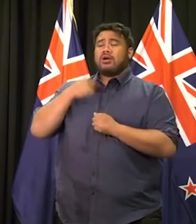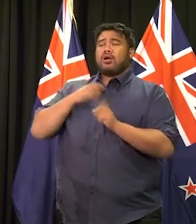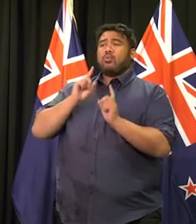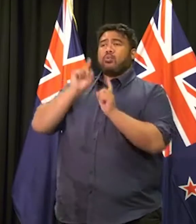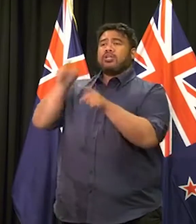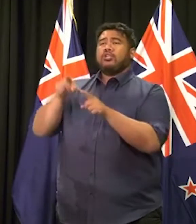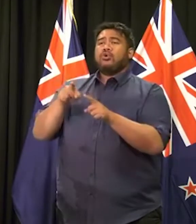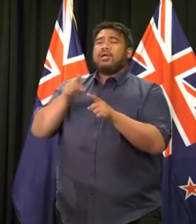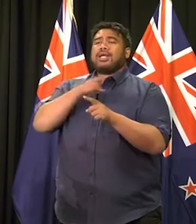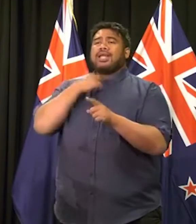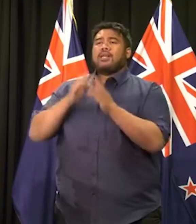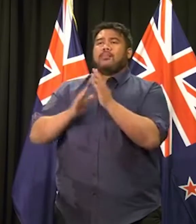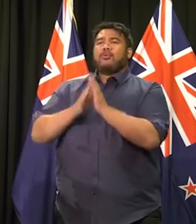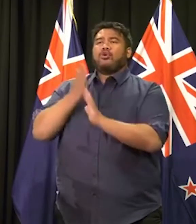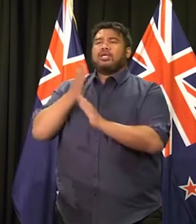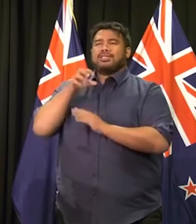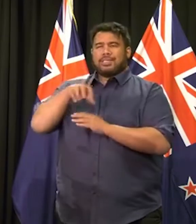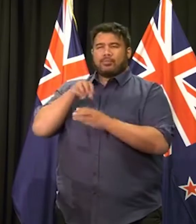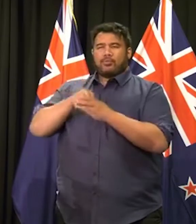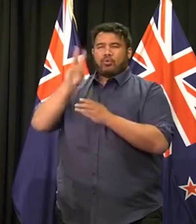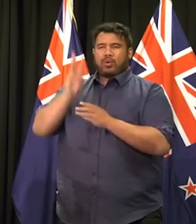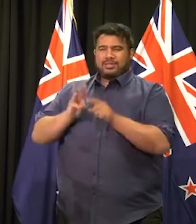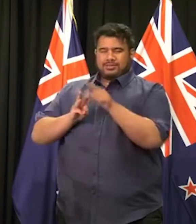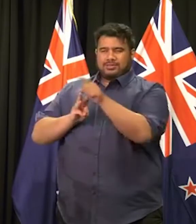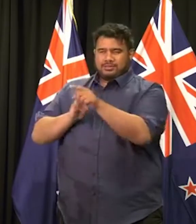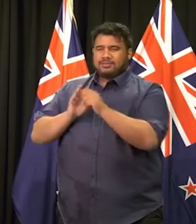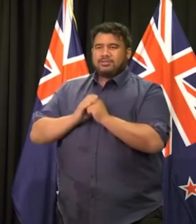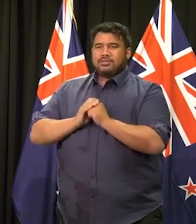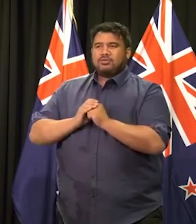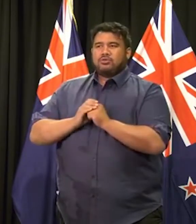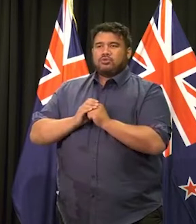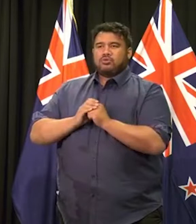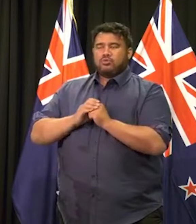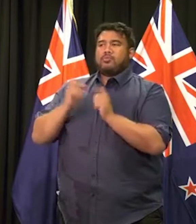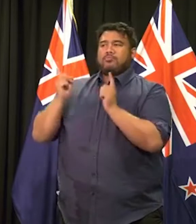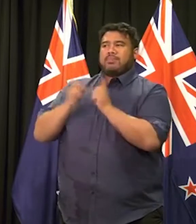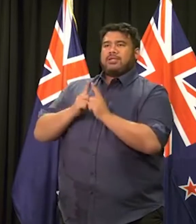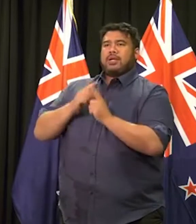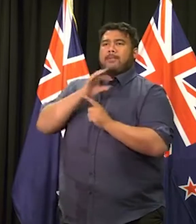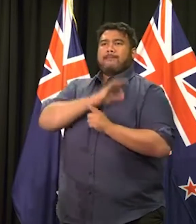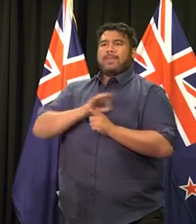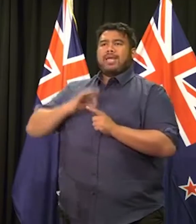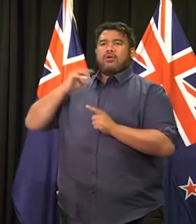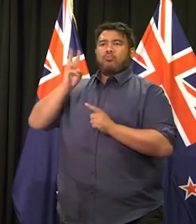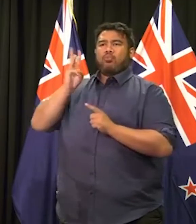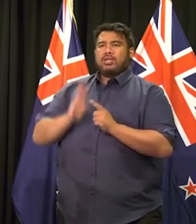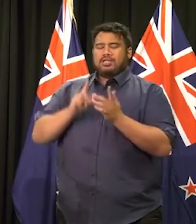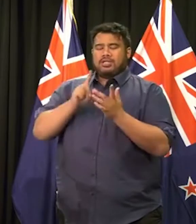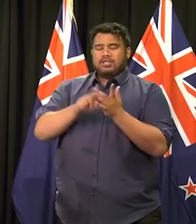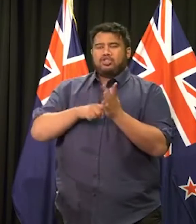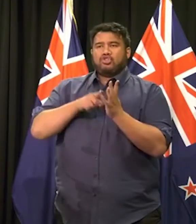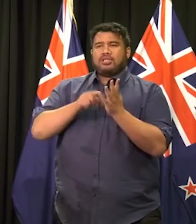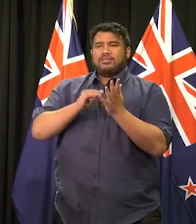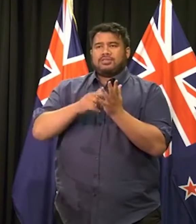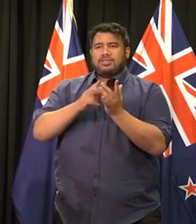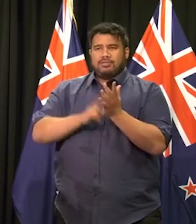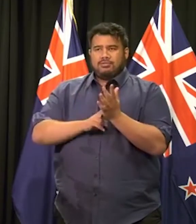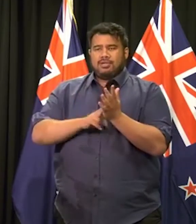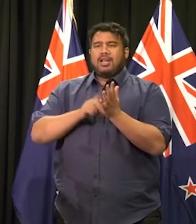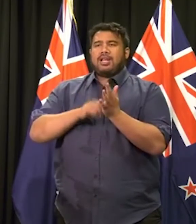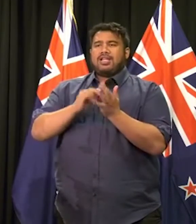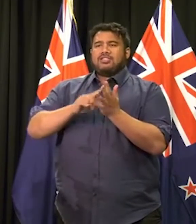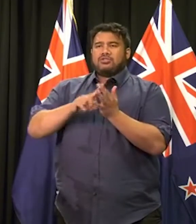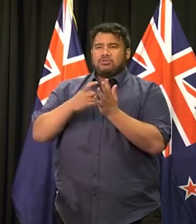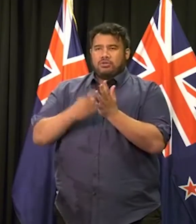with Wellington Mayor Justin Leicester and to meet with Islamic community leaders. Their message was one of